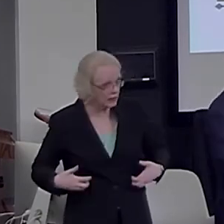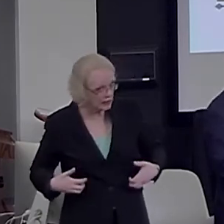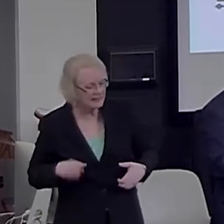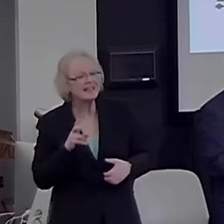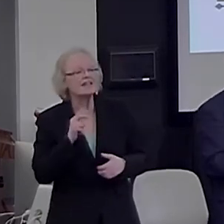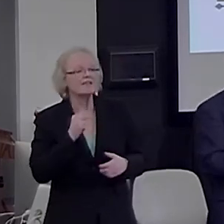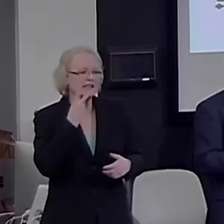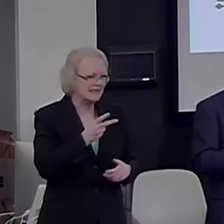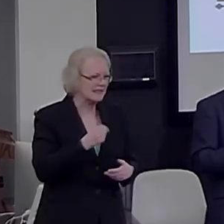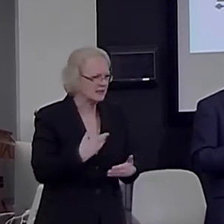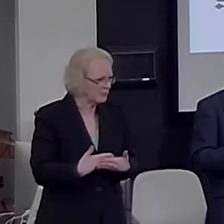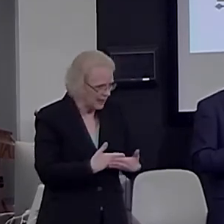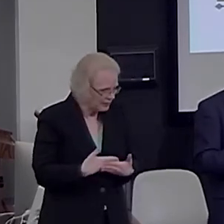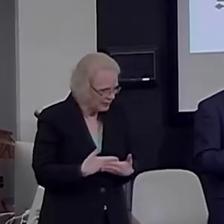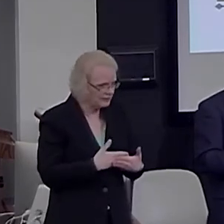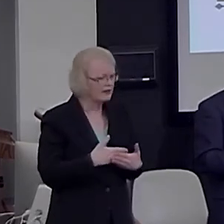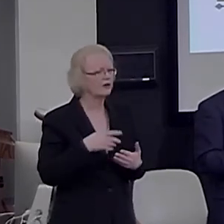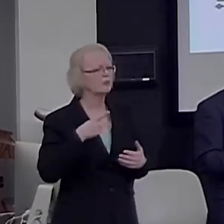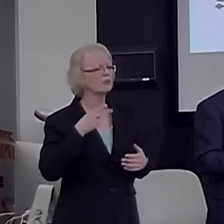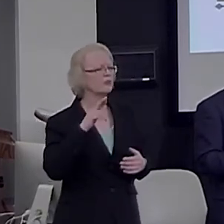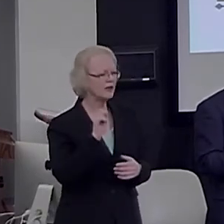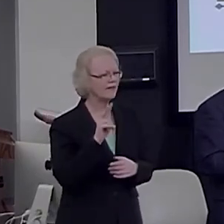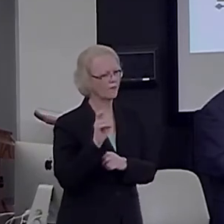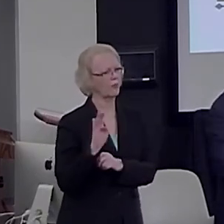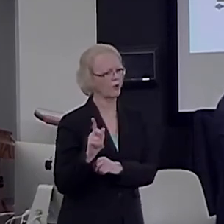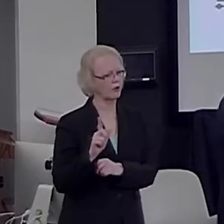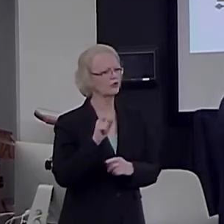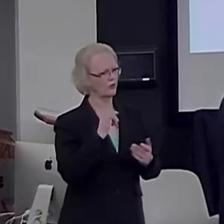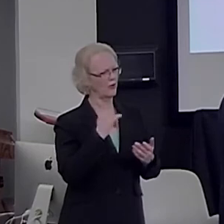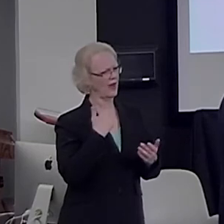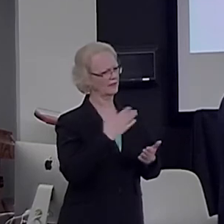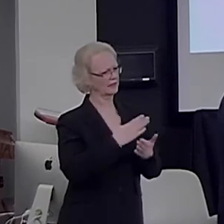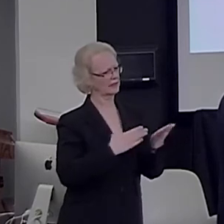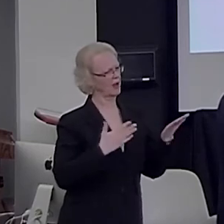time to detail that, but some of you, like Hilaria, know a lot about this.